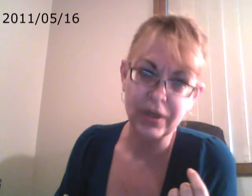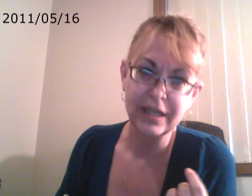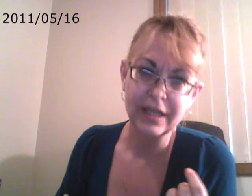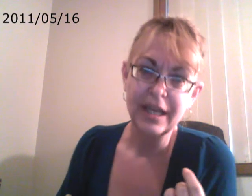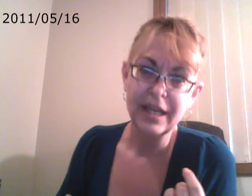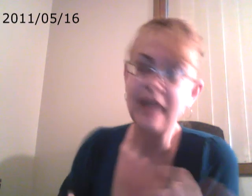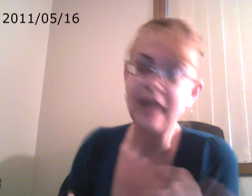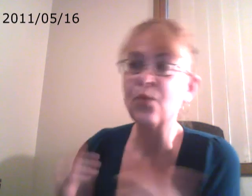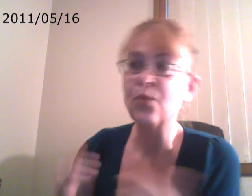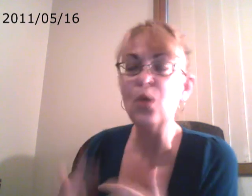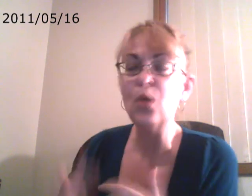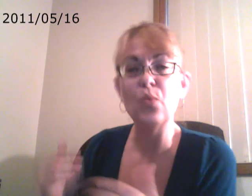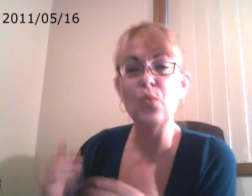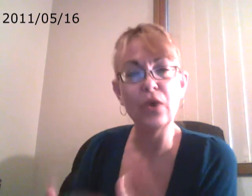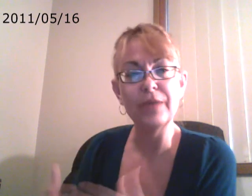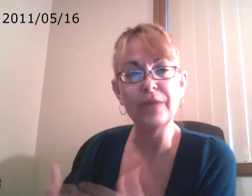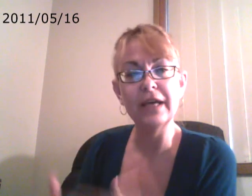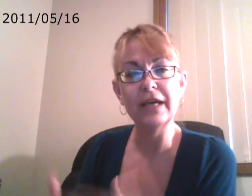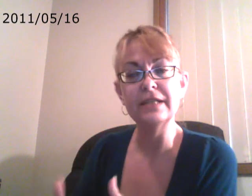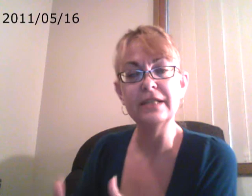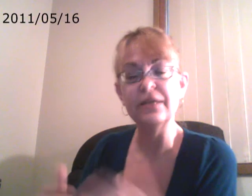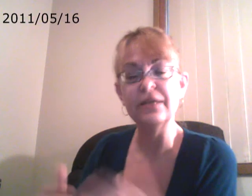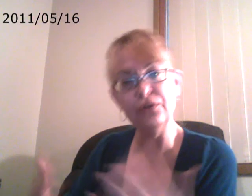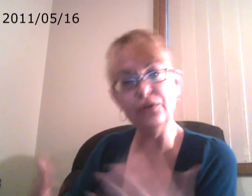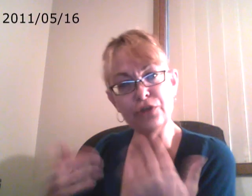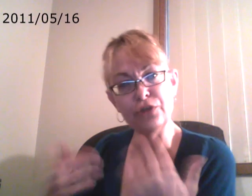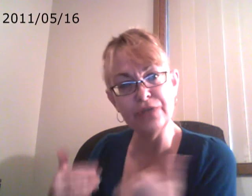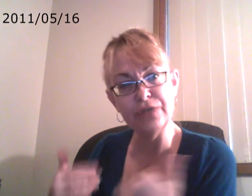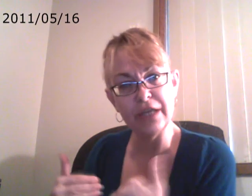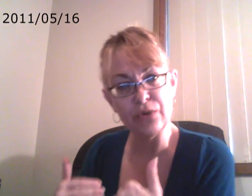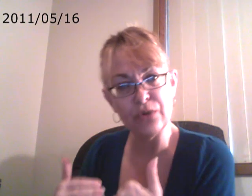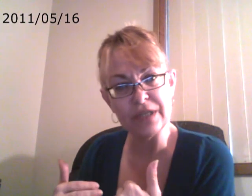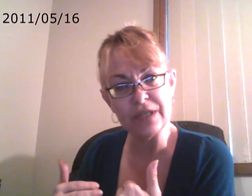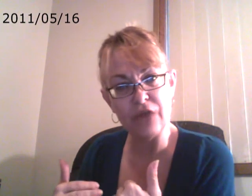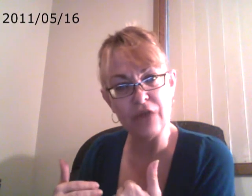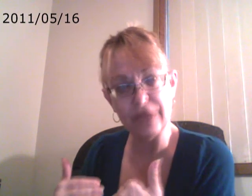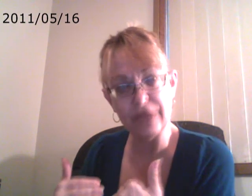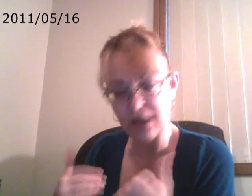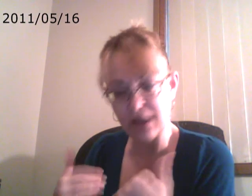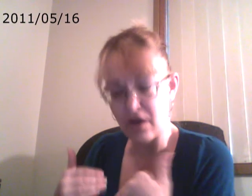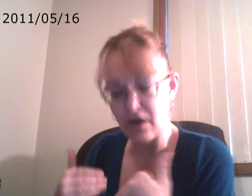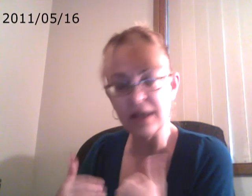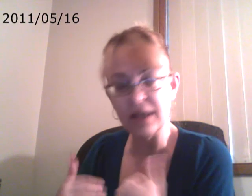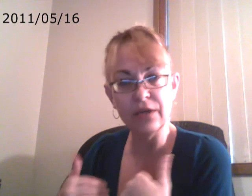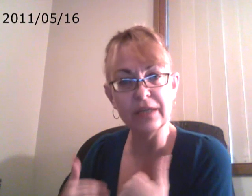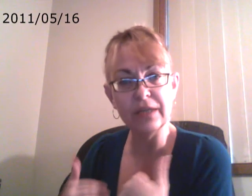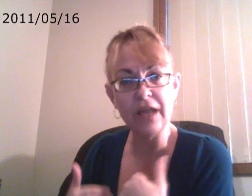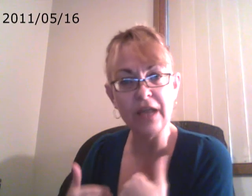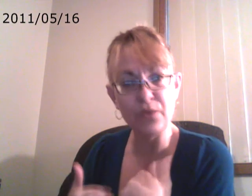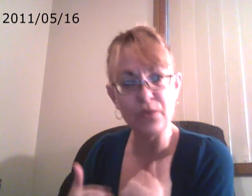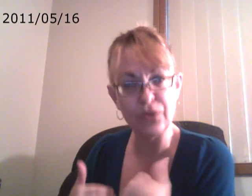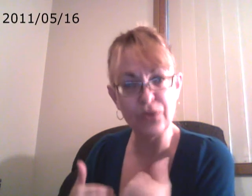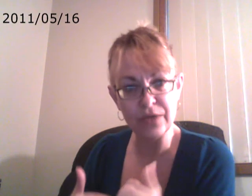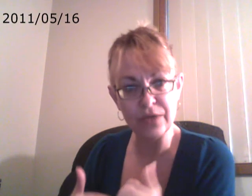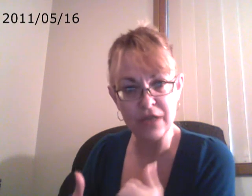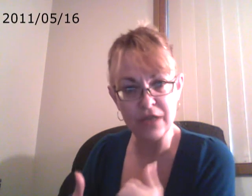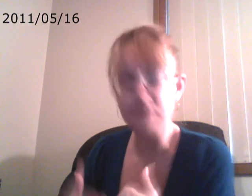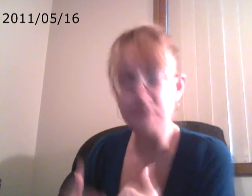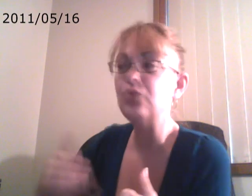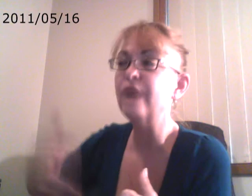And it won't work, because if you choose to get yourself, you know, in line with yourself, you have